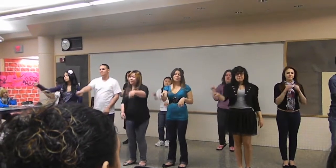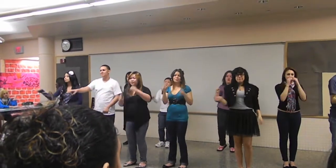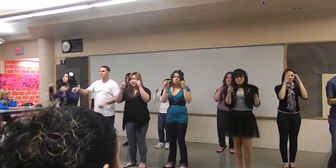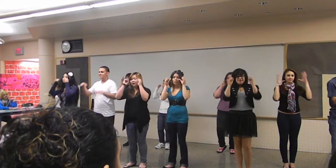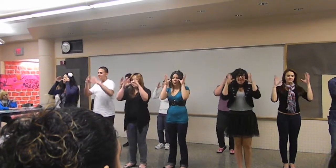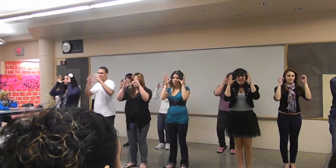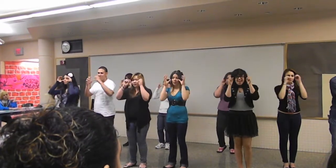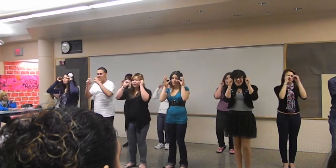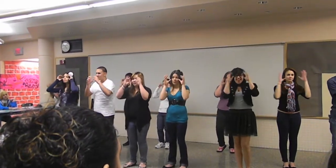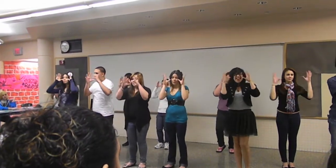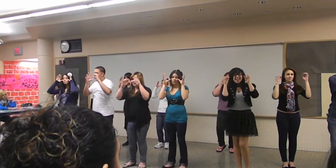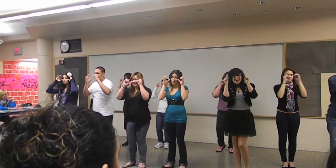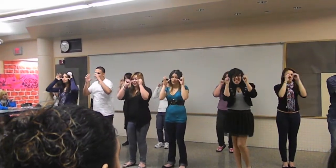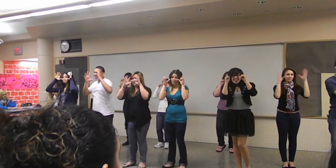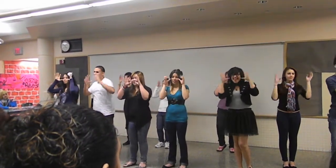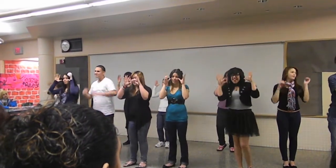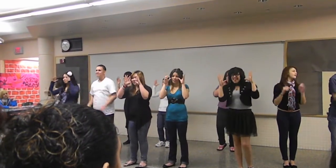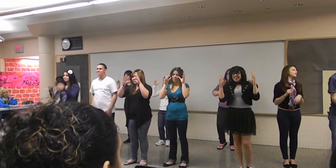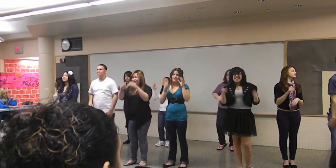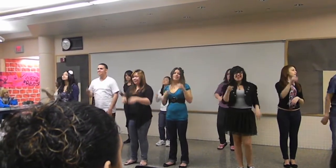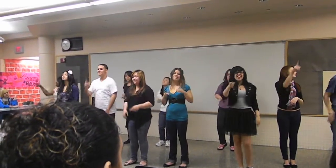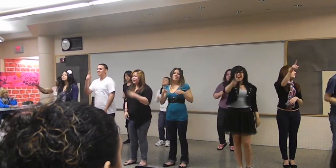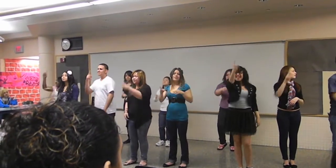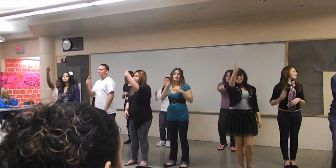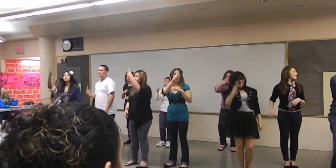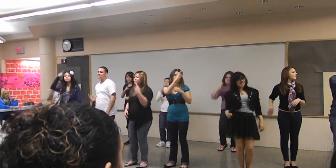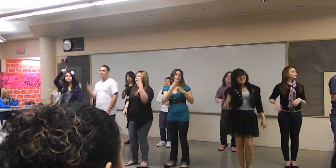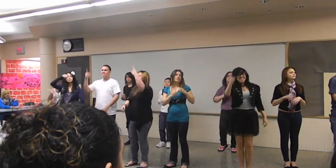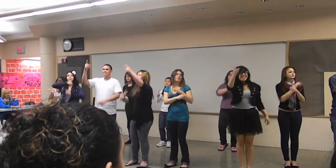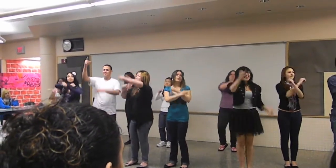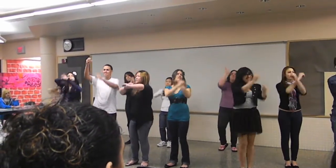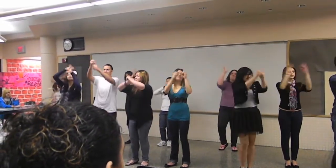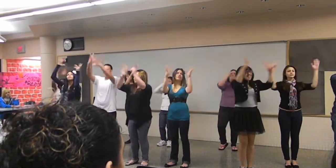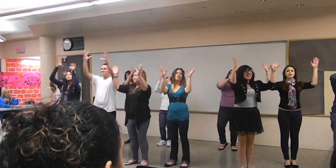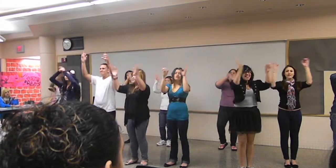go, ah, ah, ah As you shoot across the sky